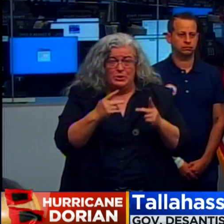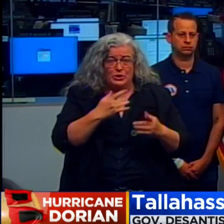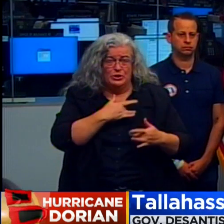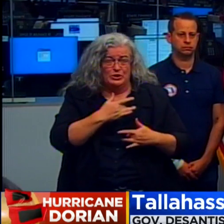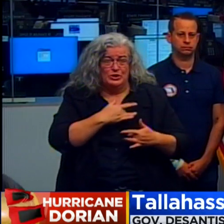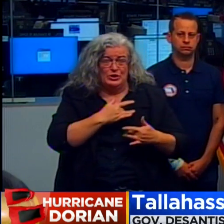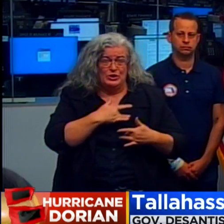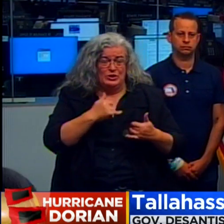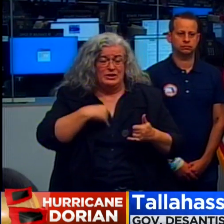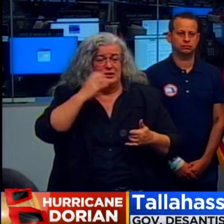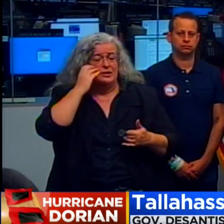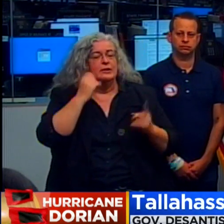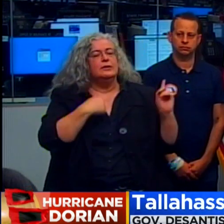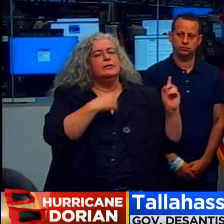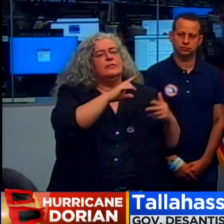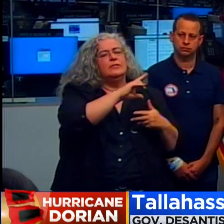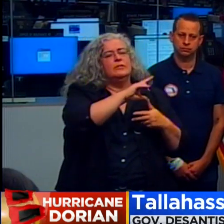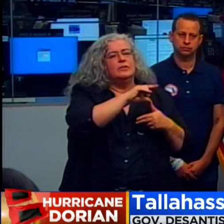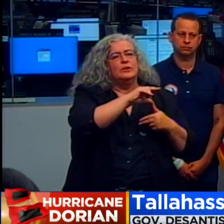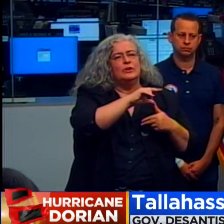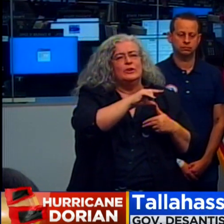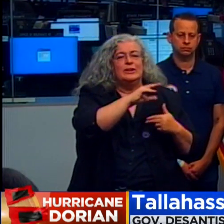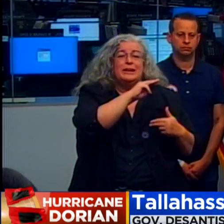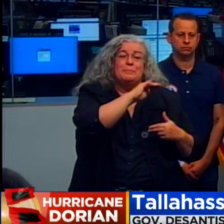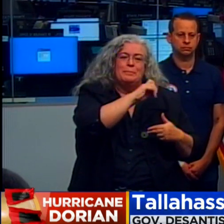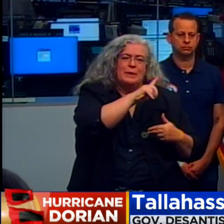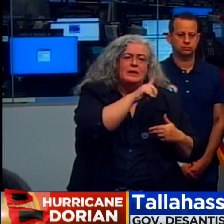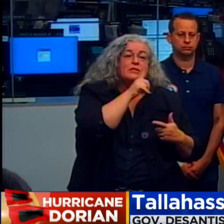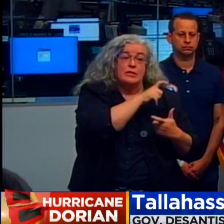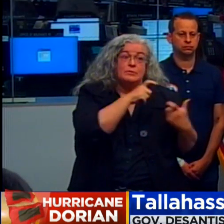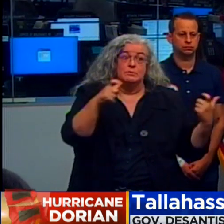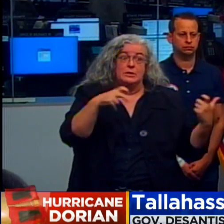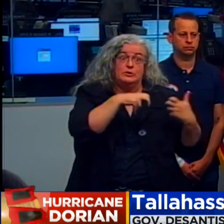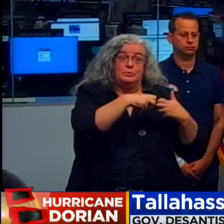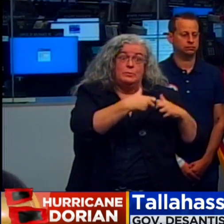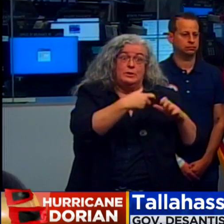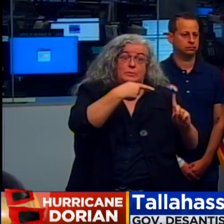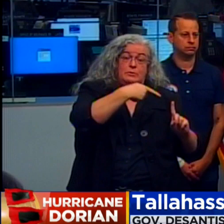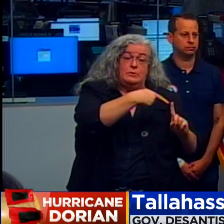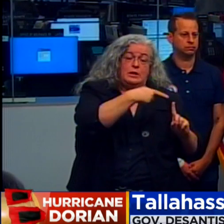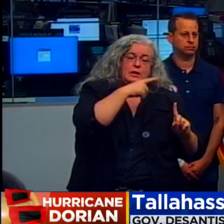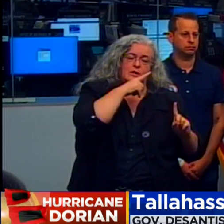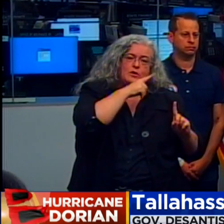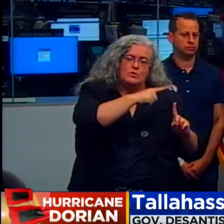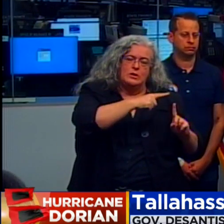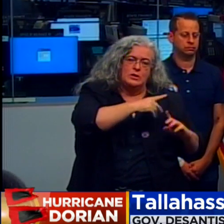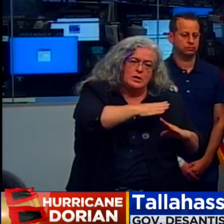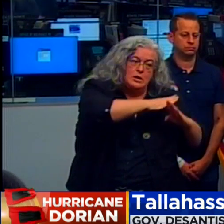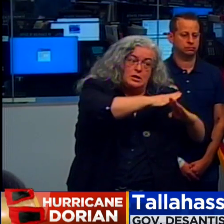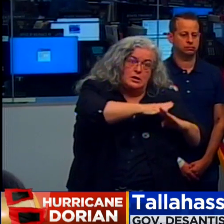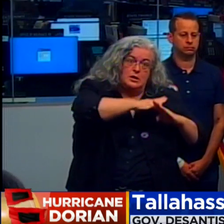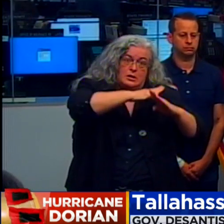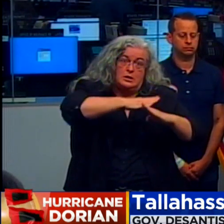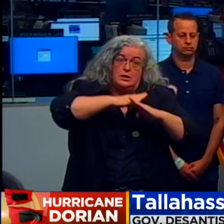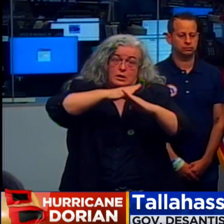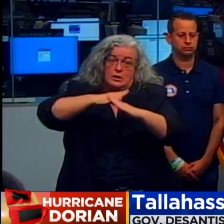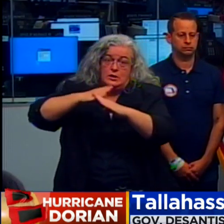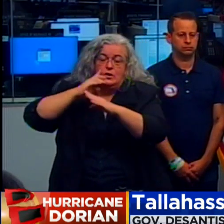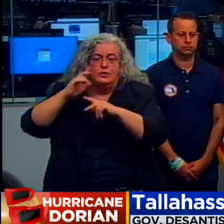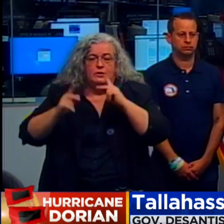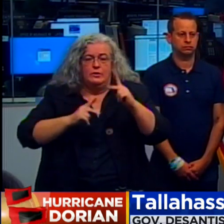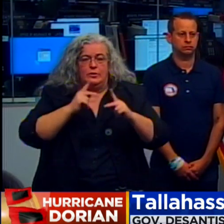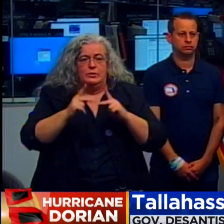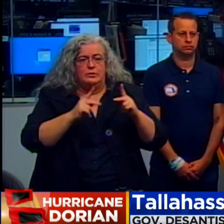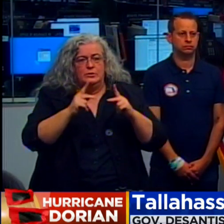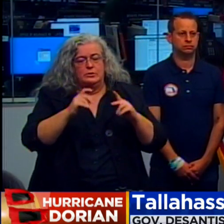obviously, I think in Michael, it's a major problem. And it really hindered, I think, the ability for folks to be able to